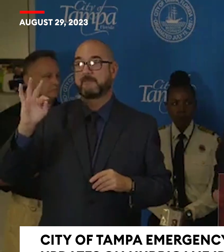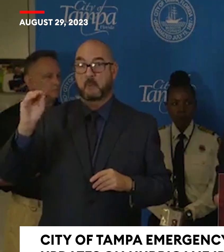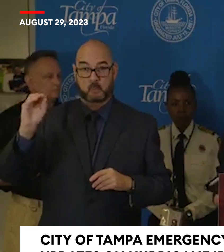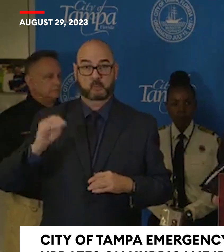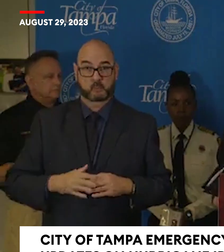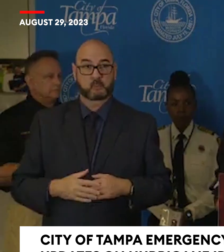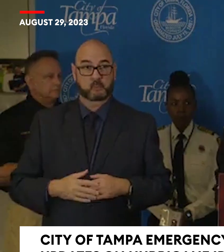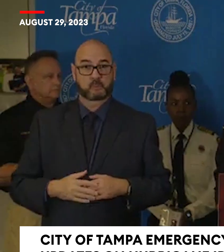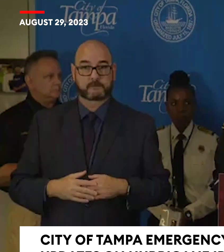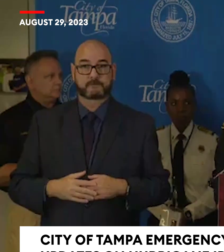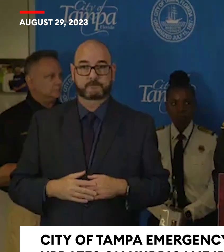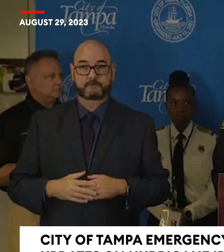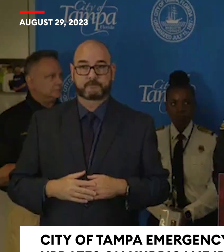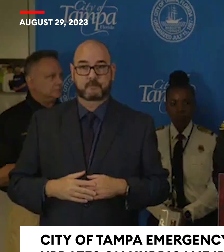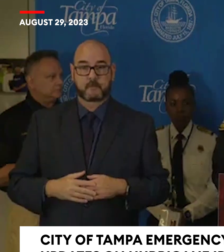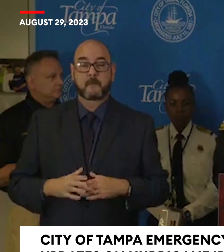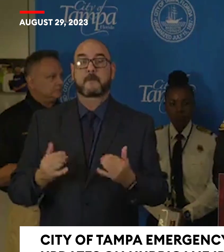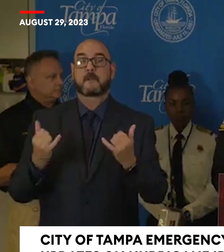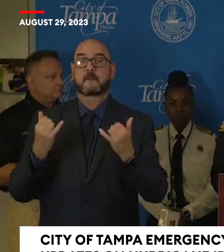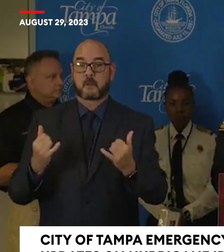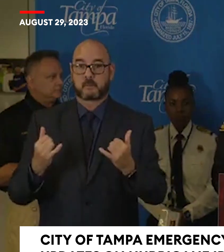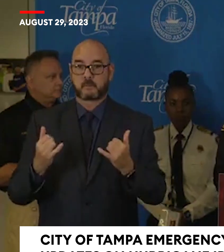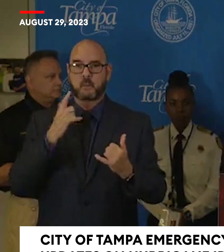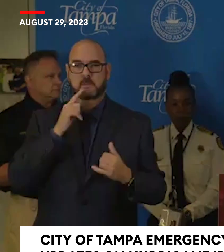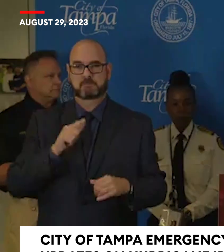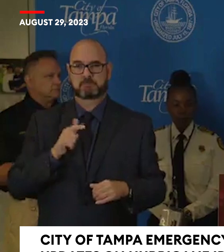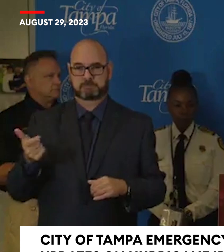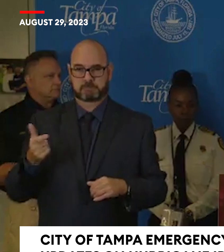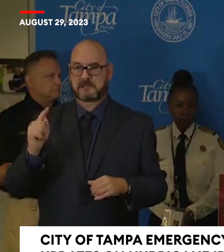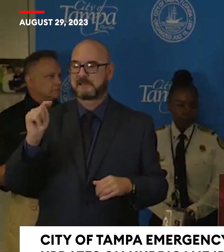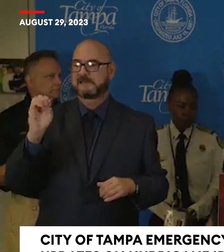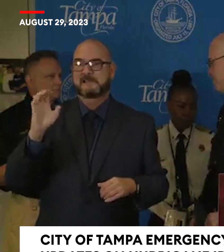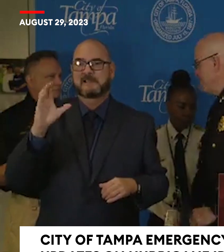will have the TECO Director of Communications.